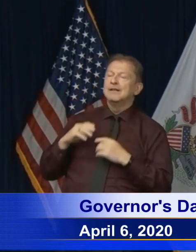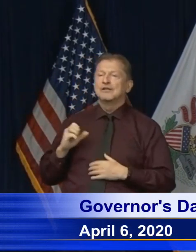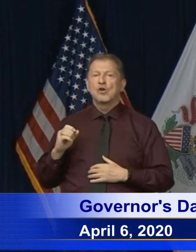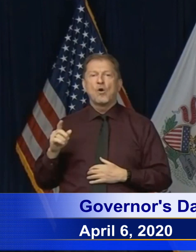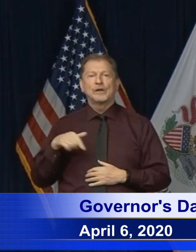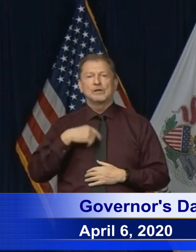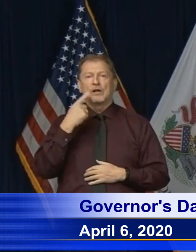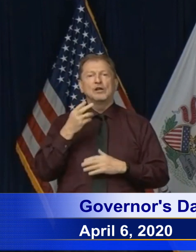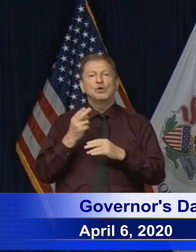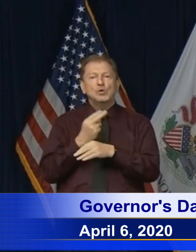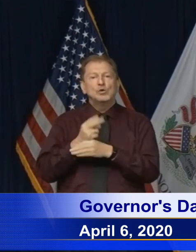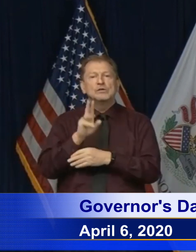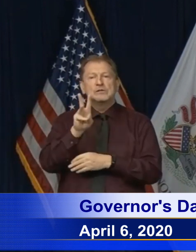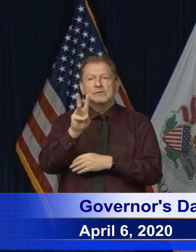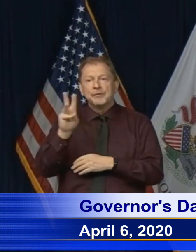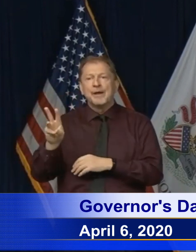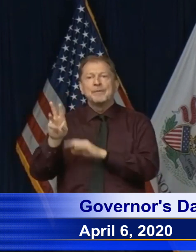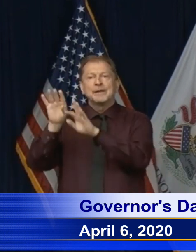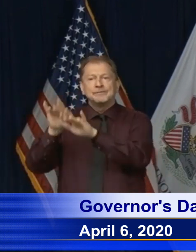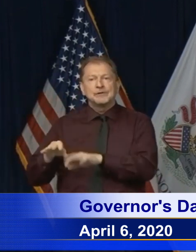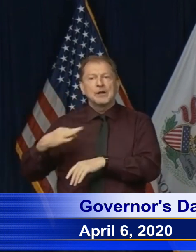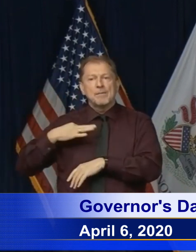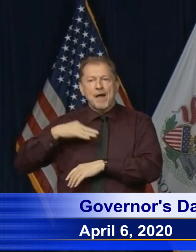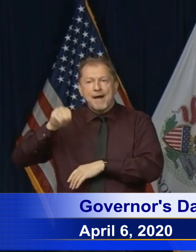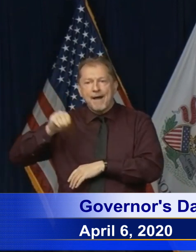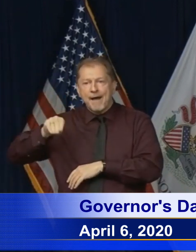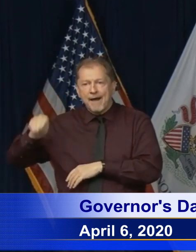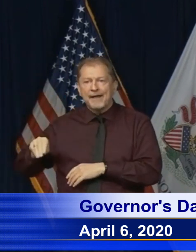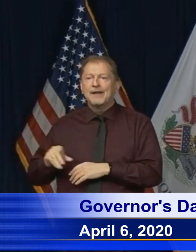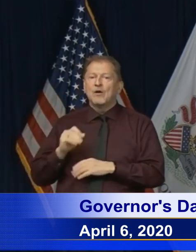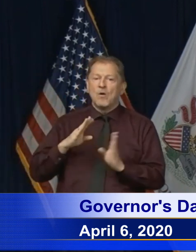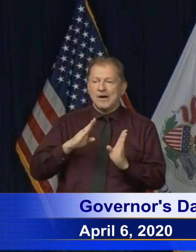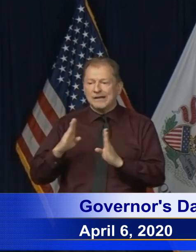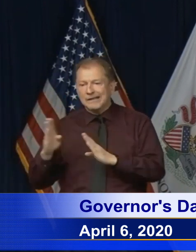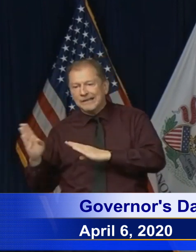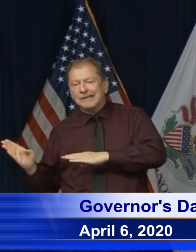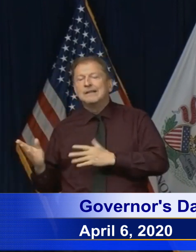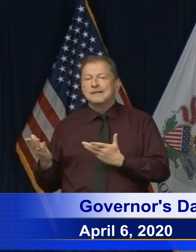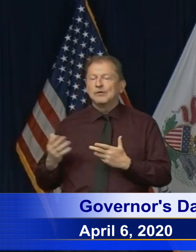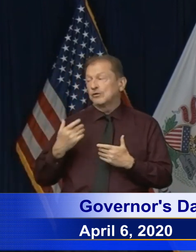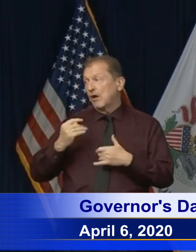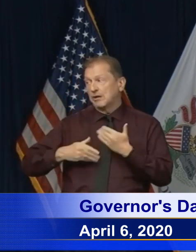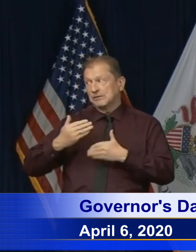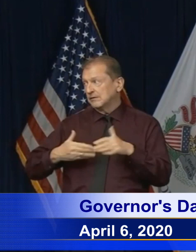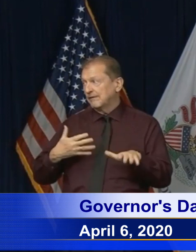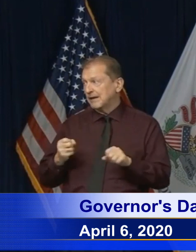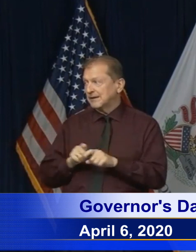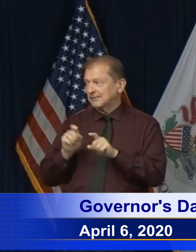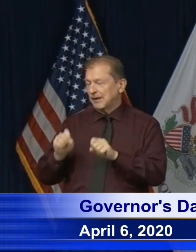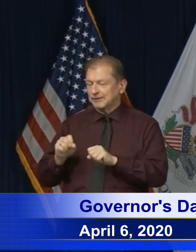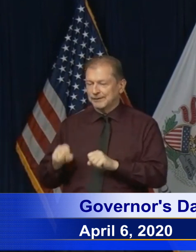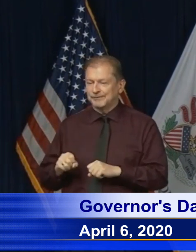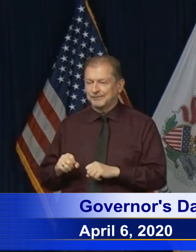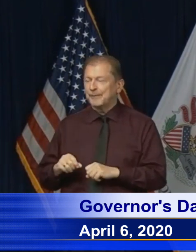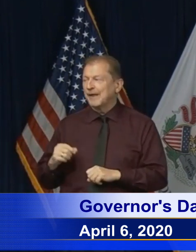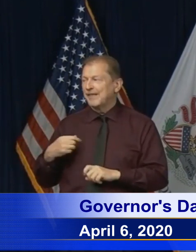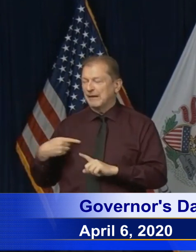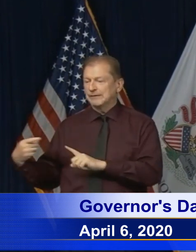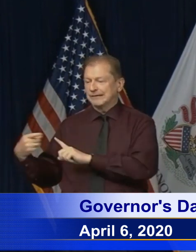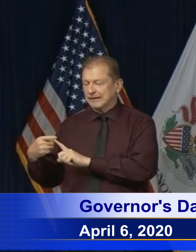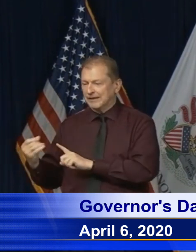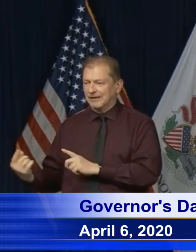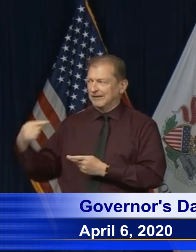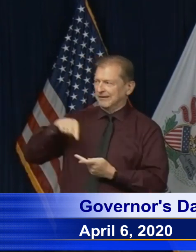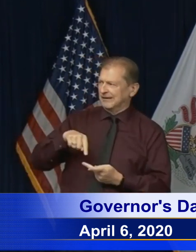to day. And, you know, we're doing everything we can to try to process those as fast as possible. I'm sorry, I was back on that question, but you were.